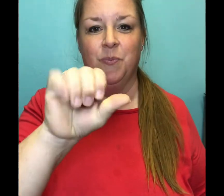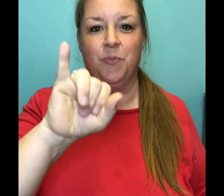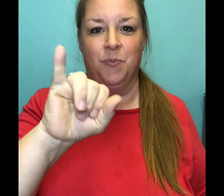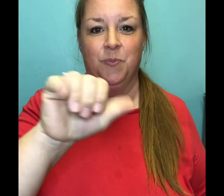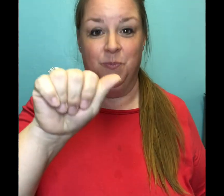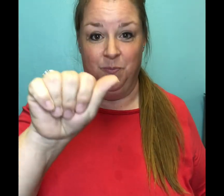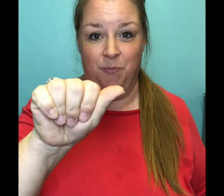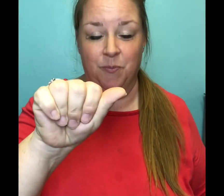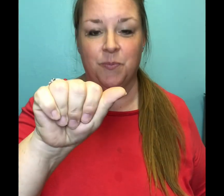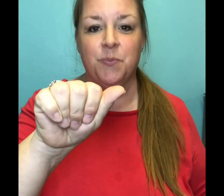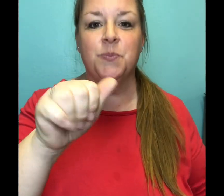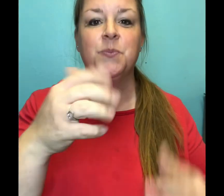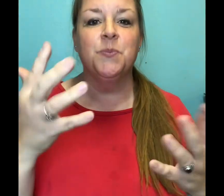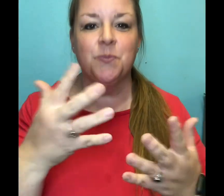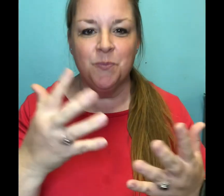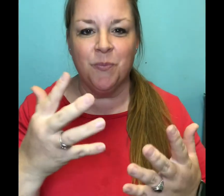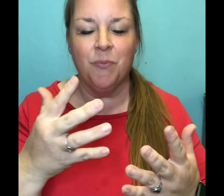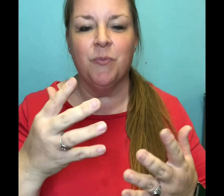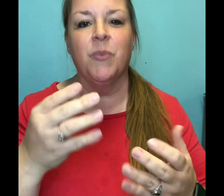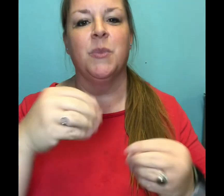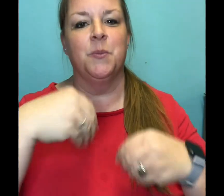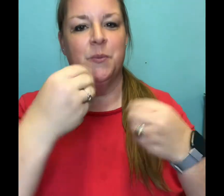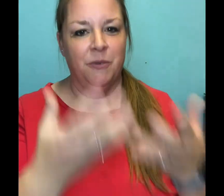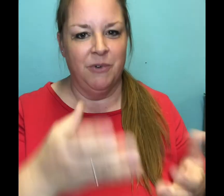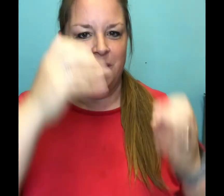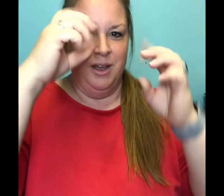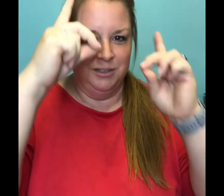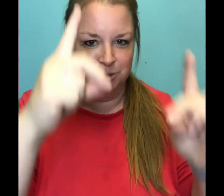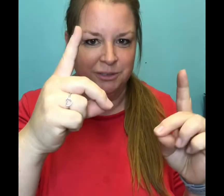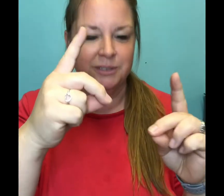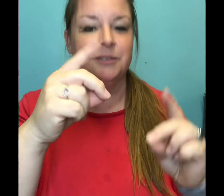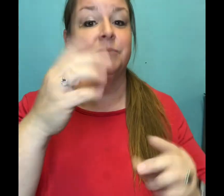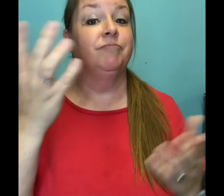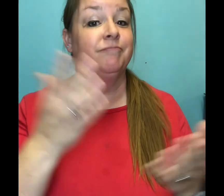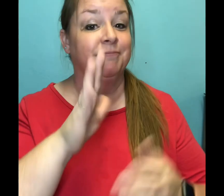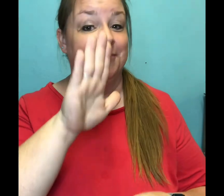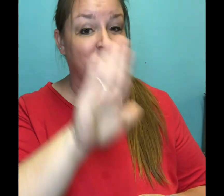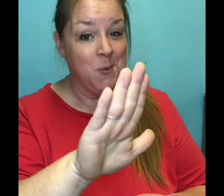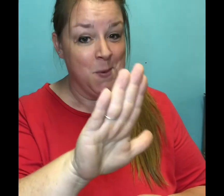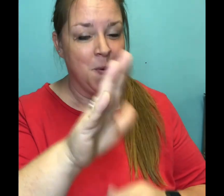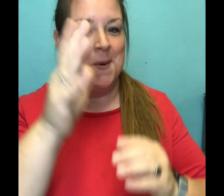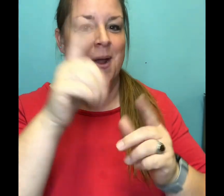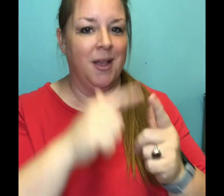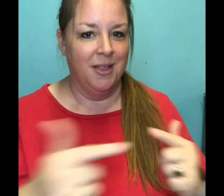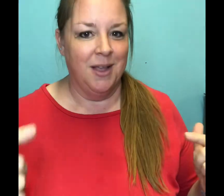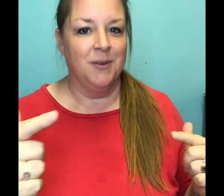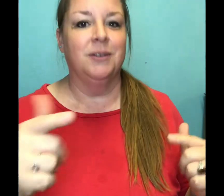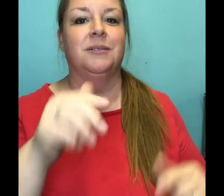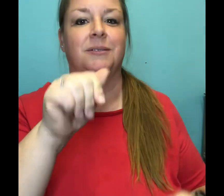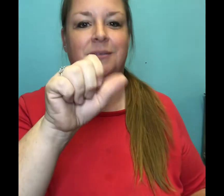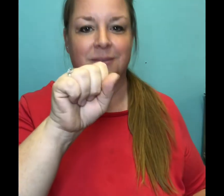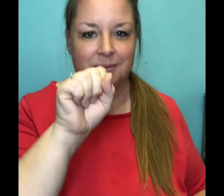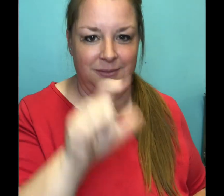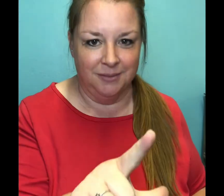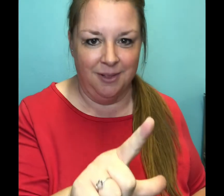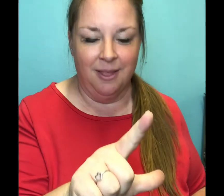mission for EAIA is to provide education in your language,